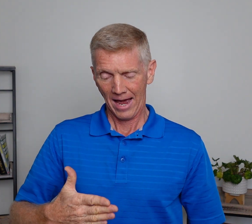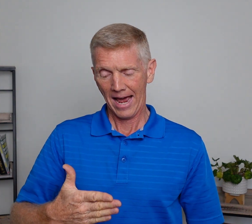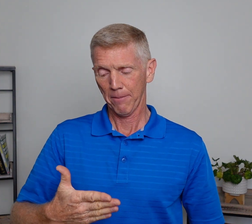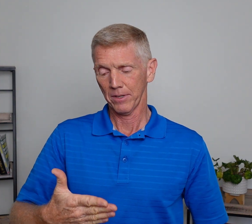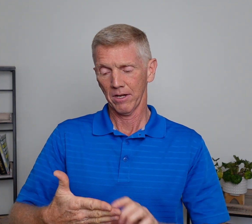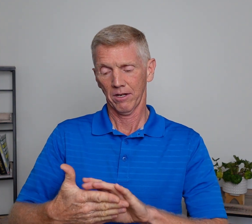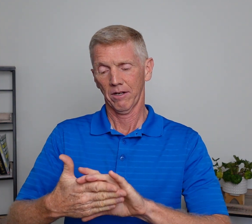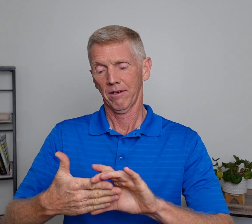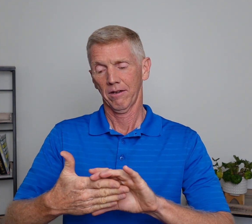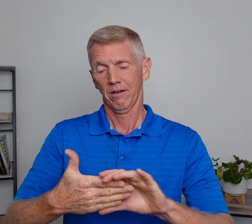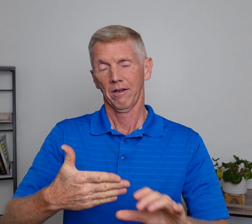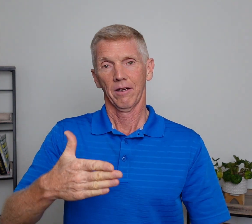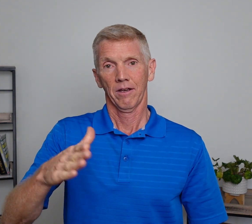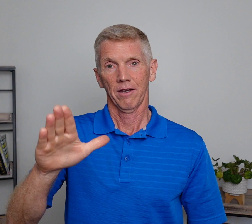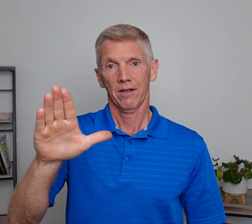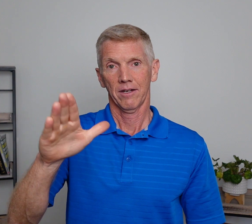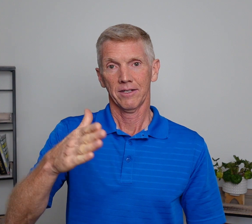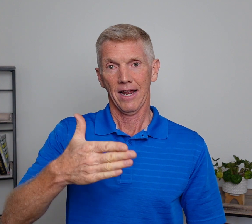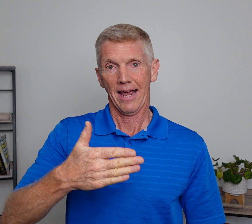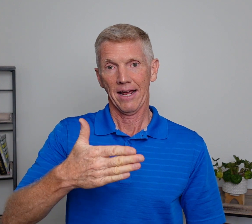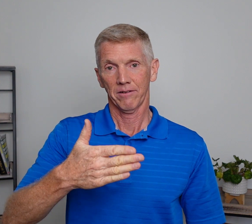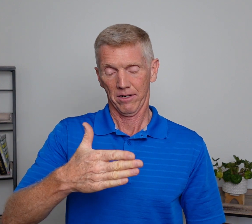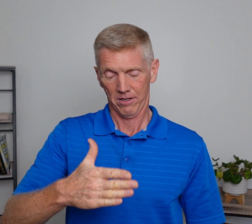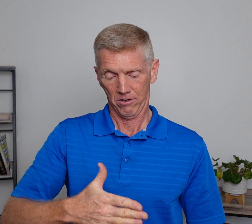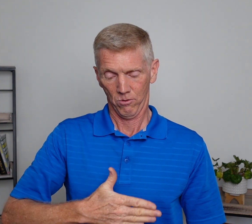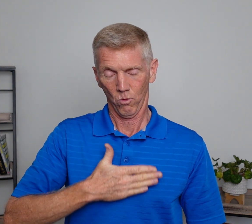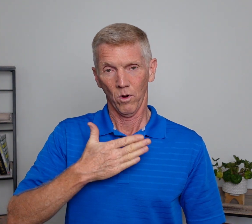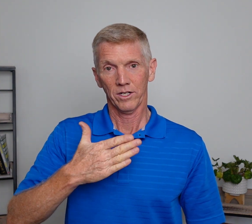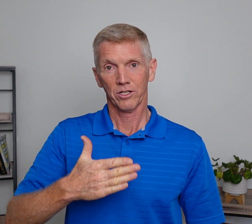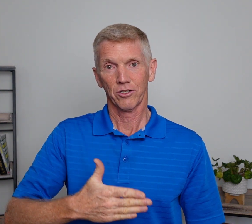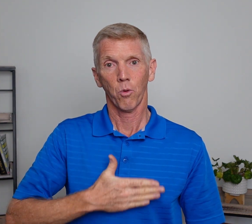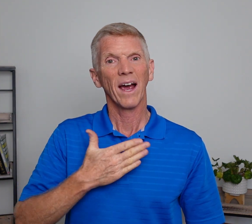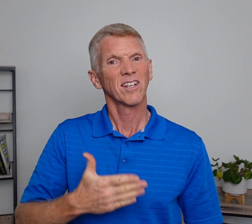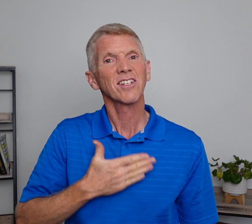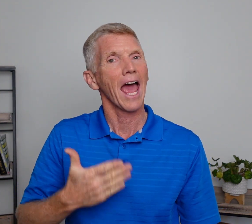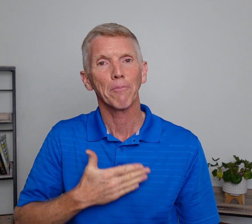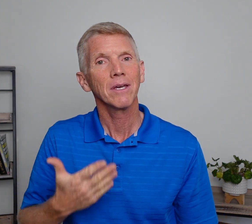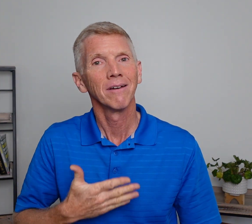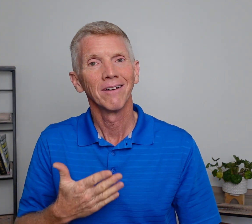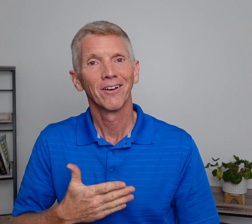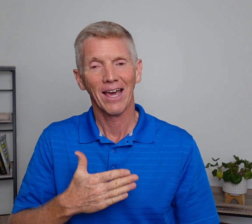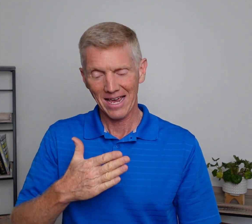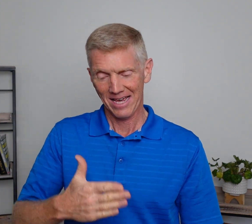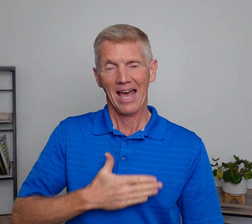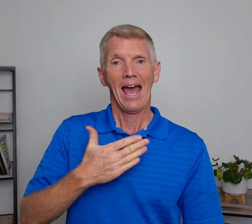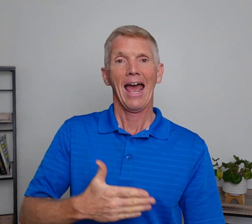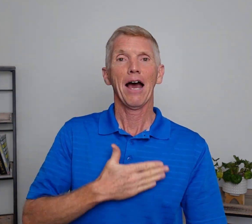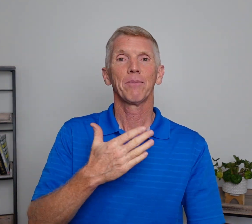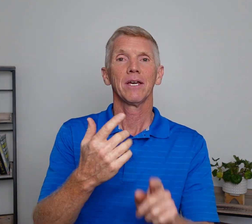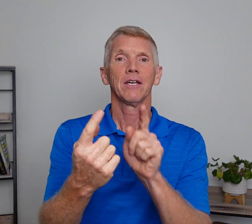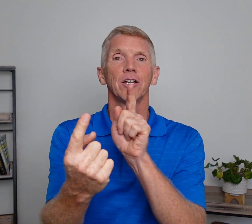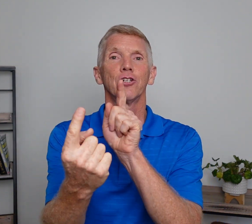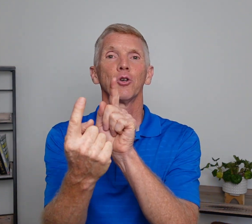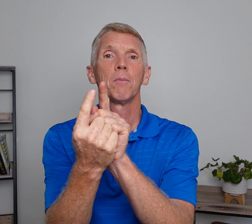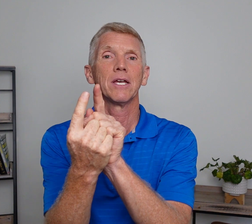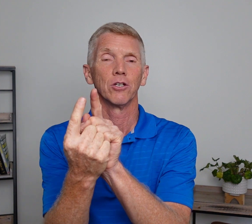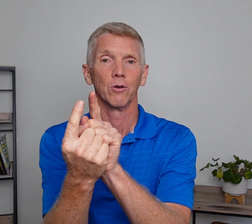Happy. See that hand? Once, twice. This is happy, okay? Happy to meet you.